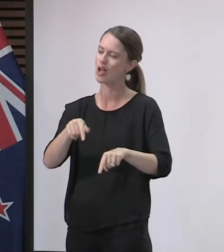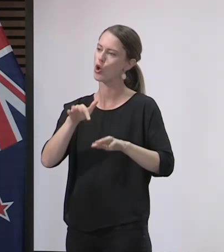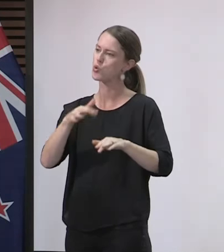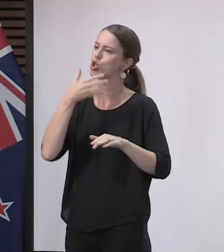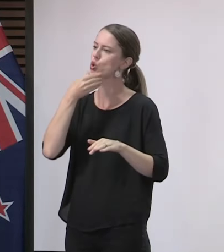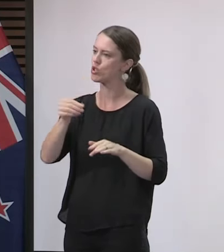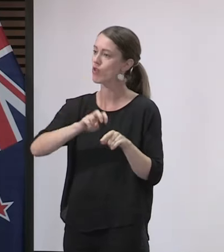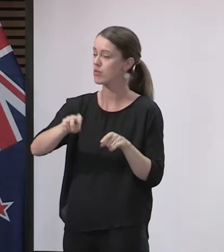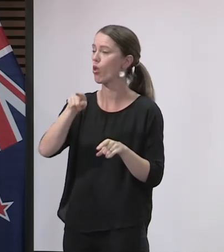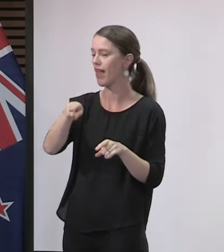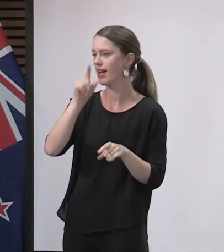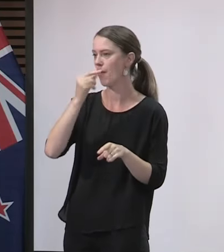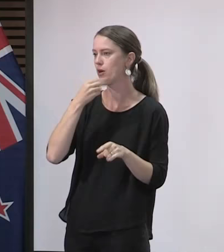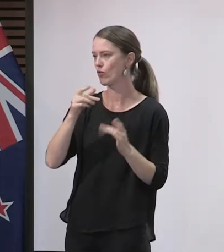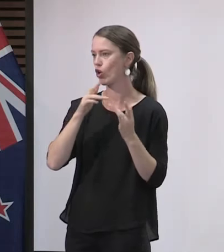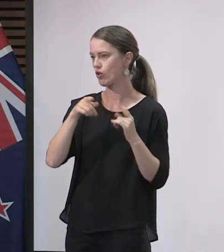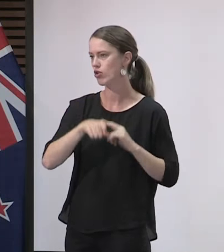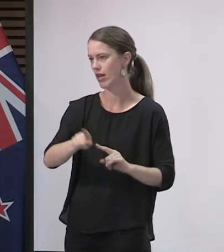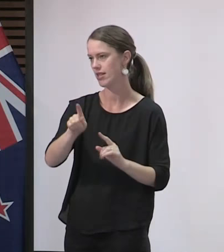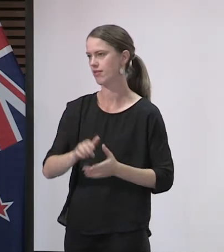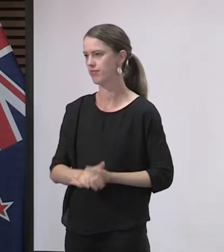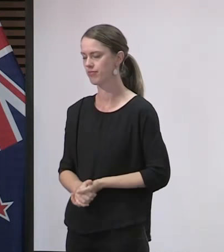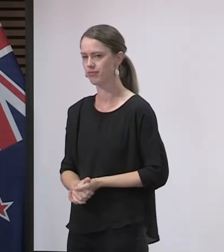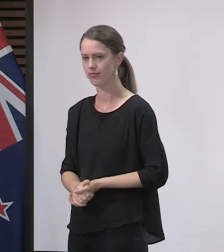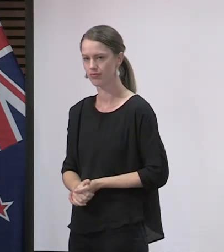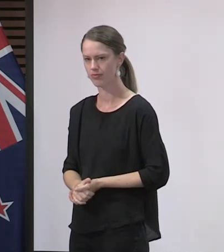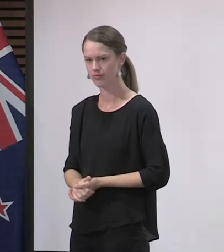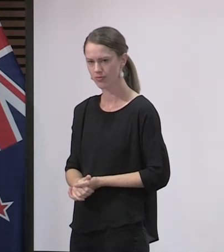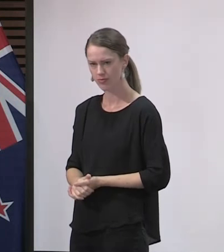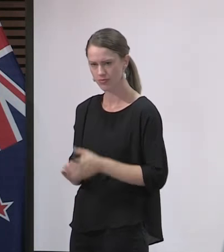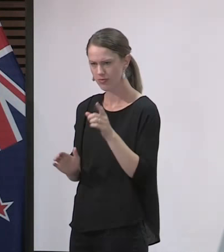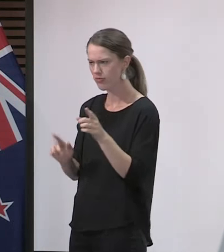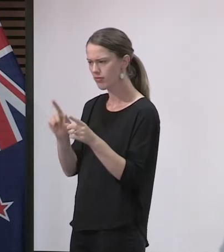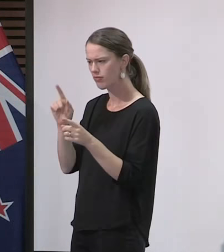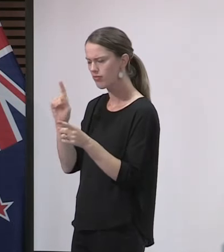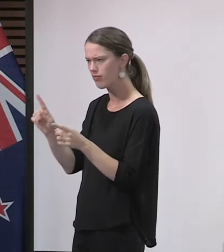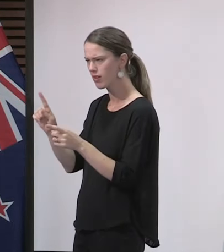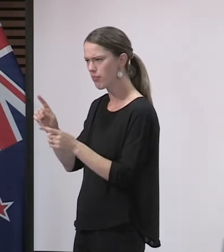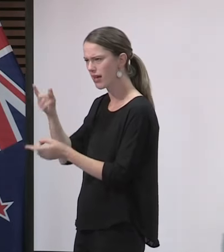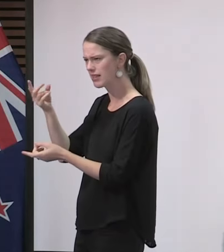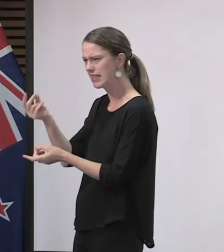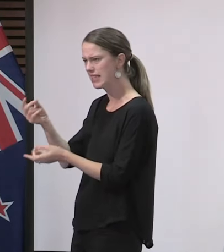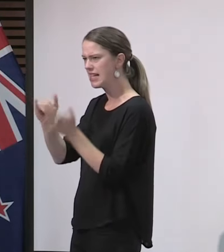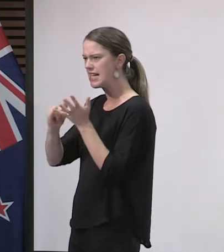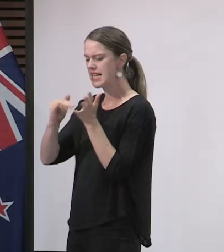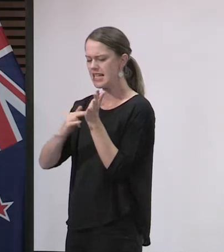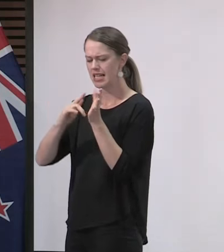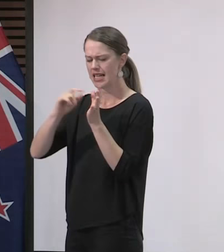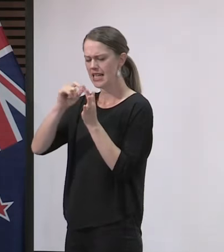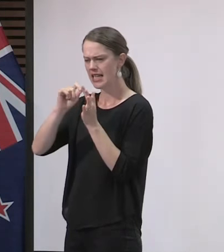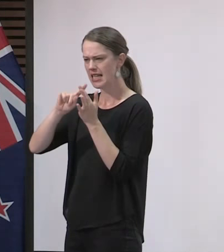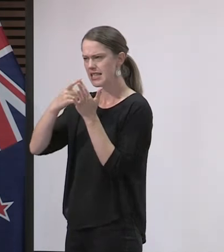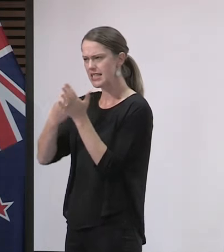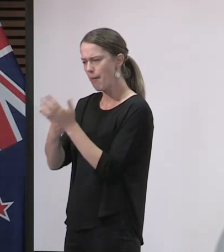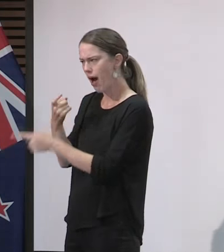transport that can be used for contact tracing purposes. Snapper doesn't always require you to give details, does it? Well, your